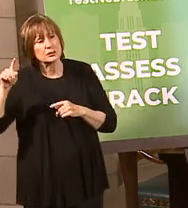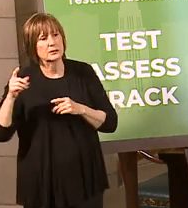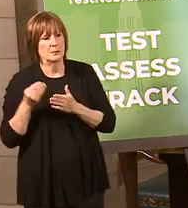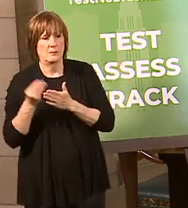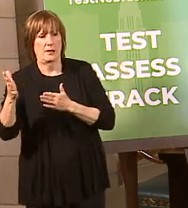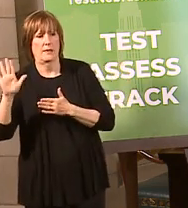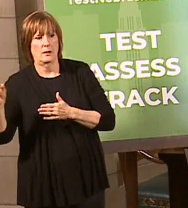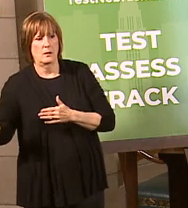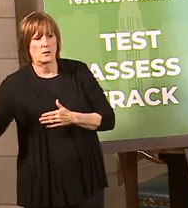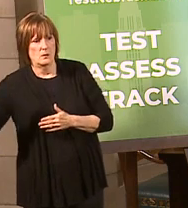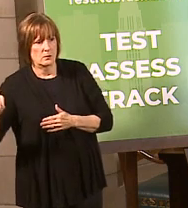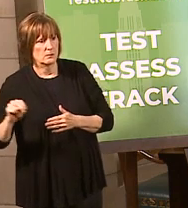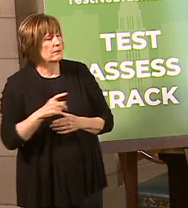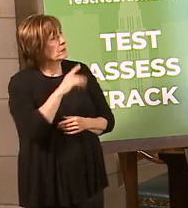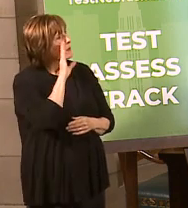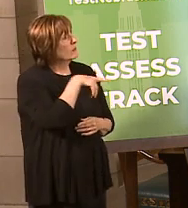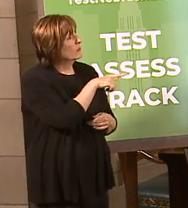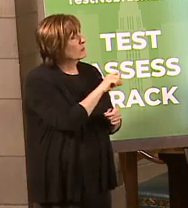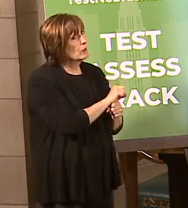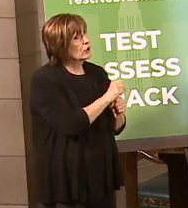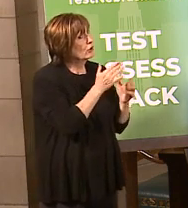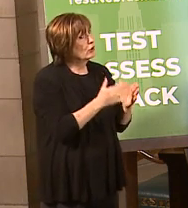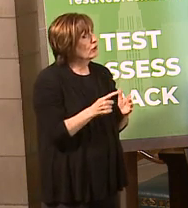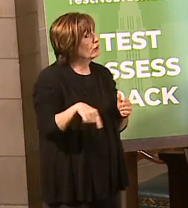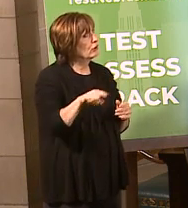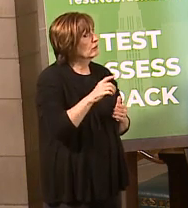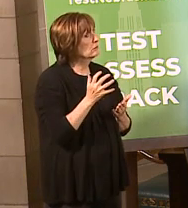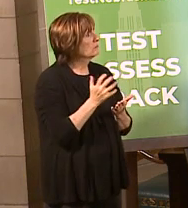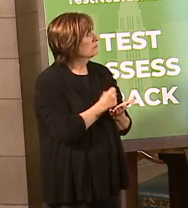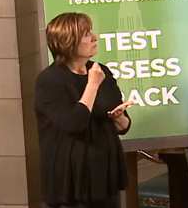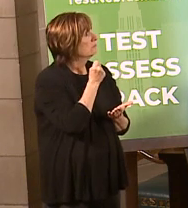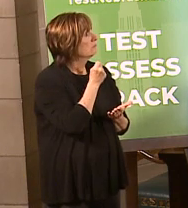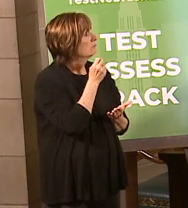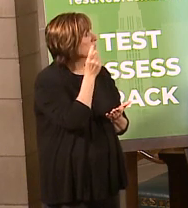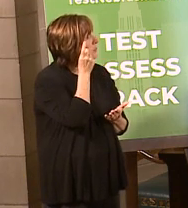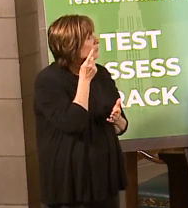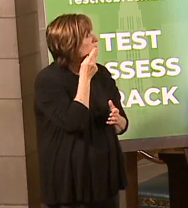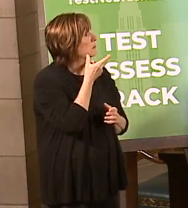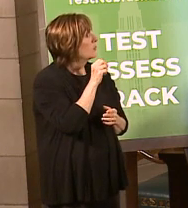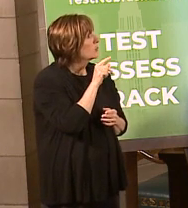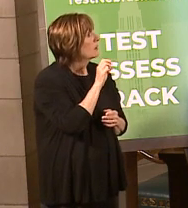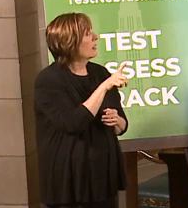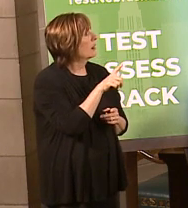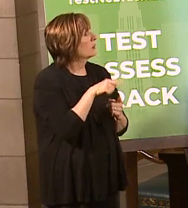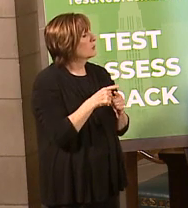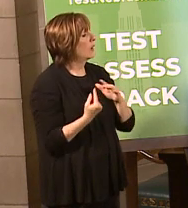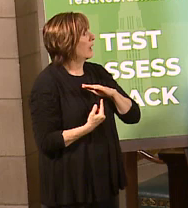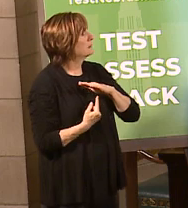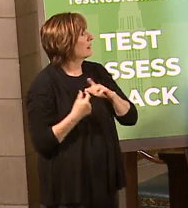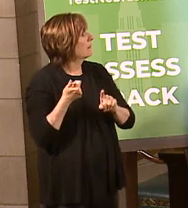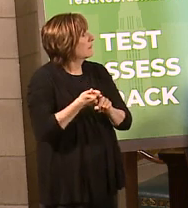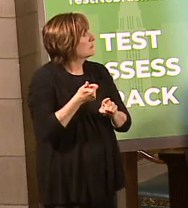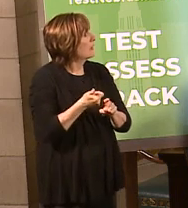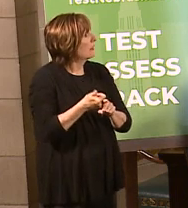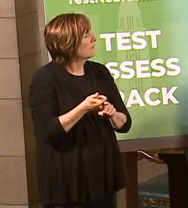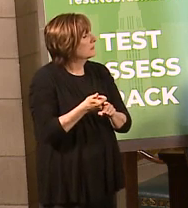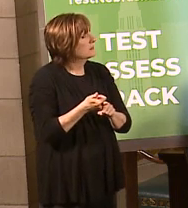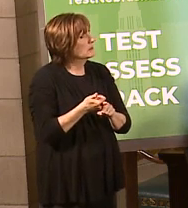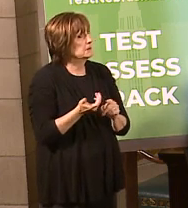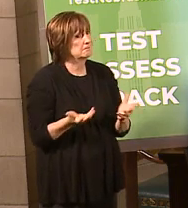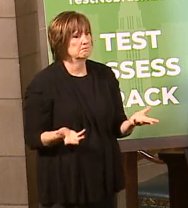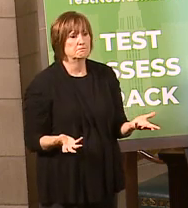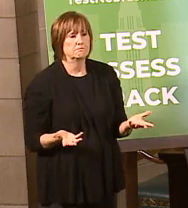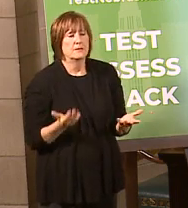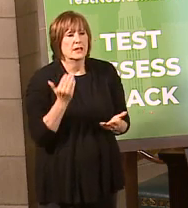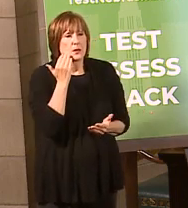know of any of the workers that take advantage of the dorm rooms or hotels to isolate? I know